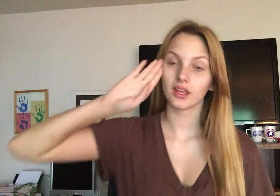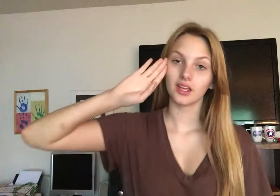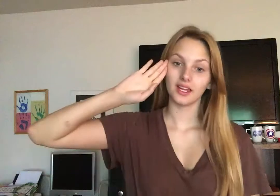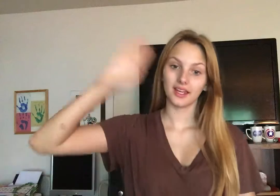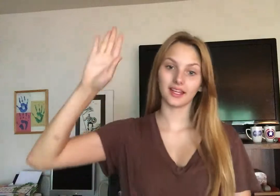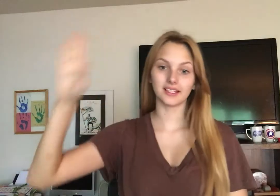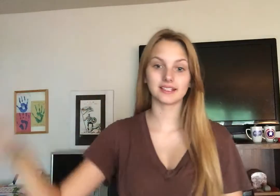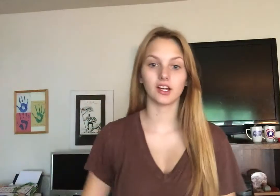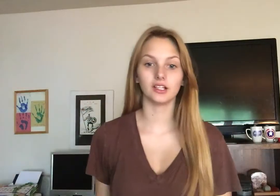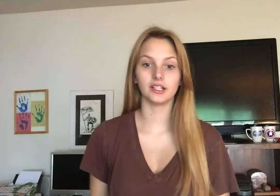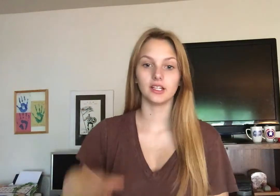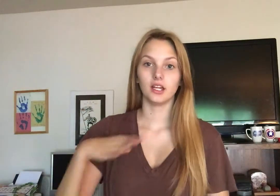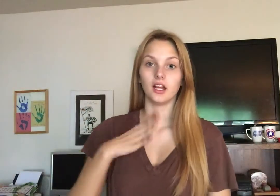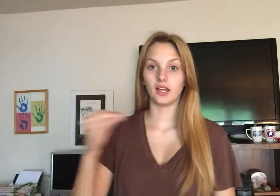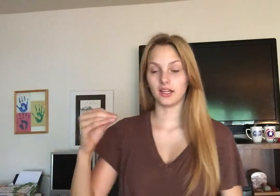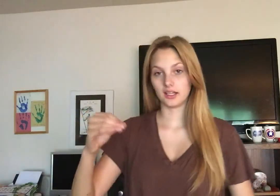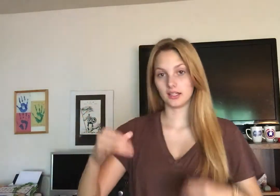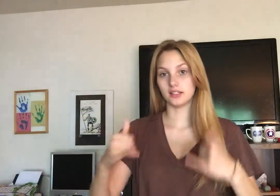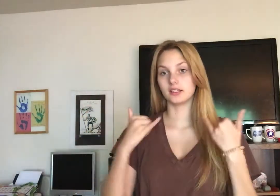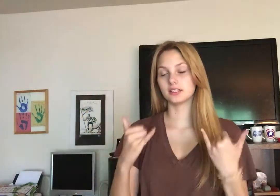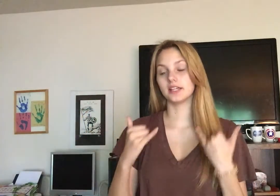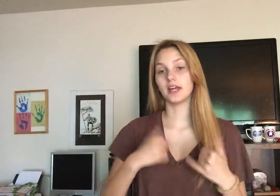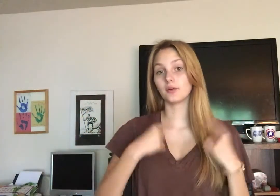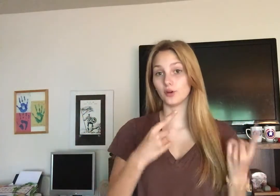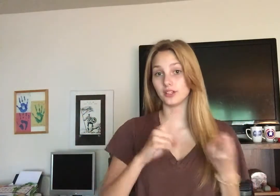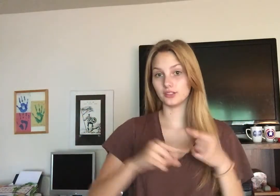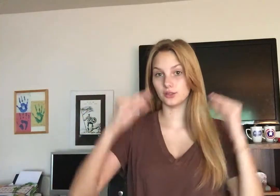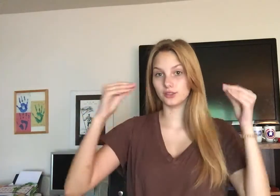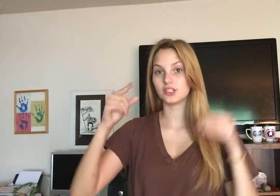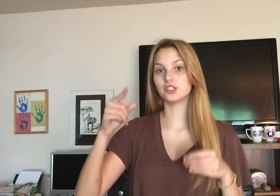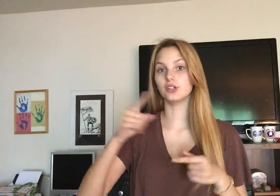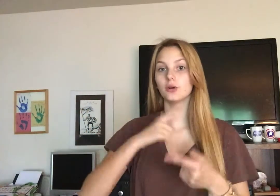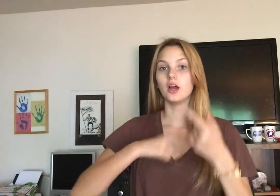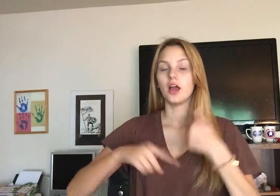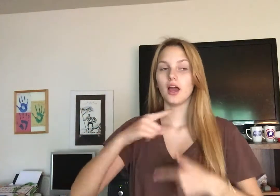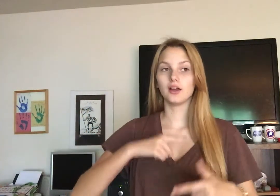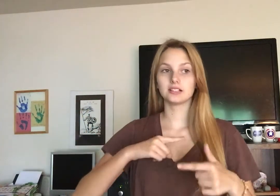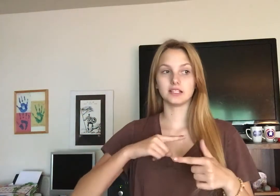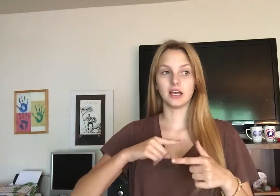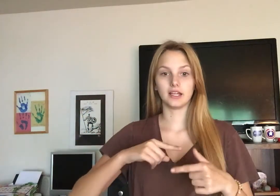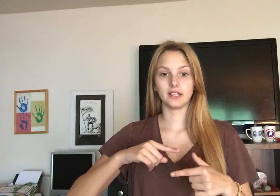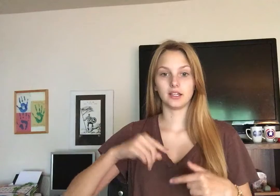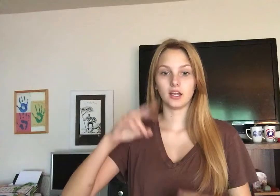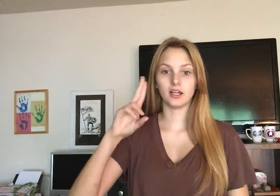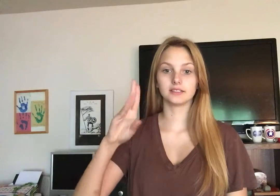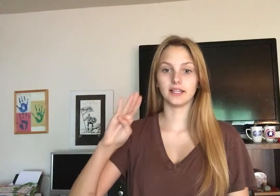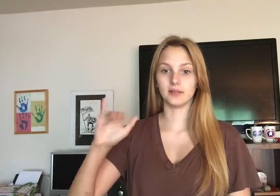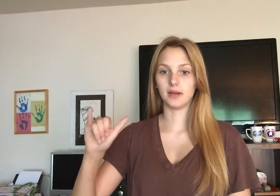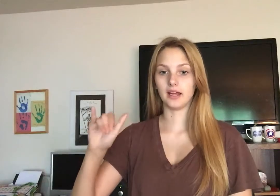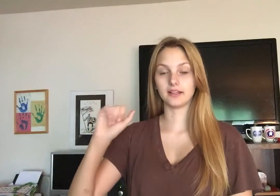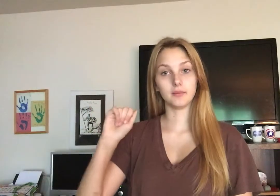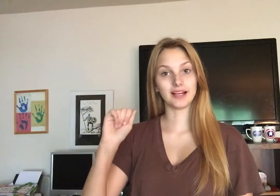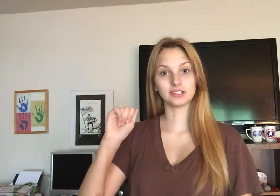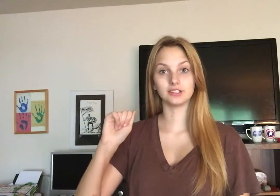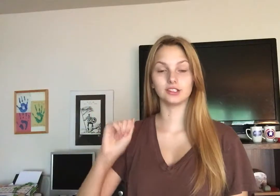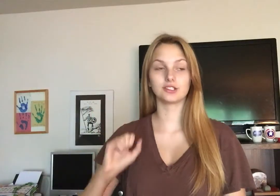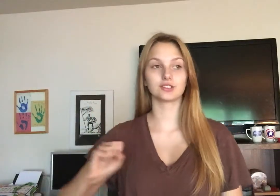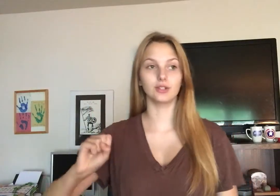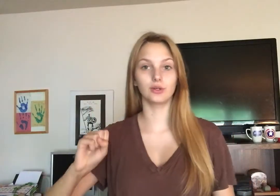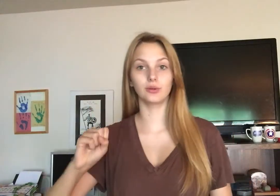Hey guys, it's Colleen, and today I'm going to teach you how to sign Unsteady by the Ambassadors, so